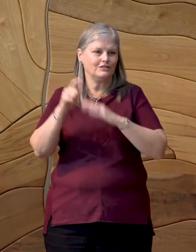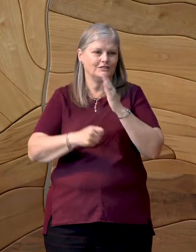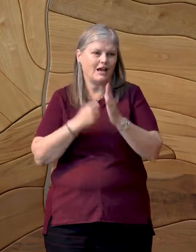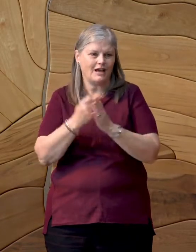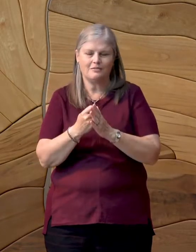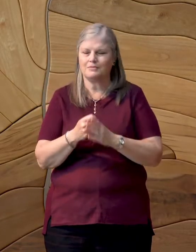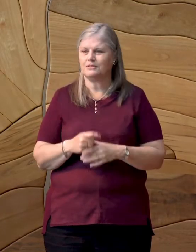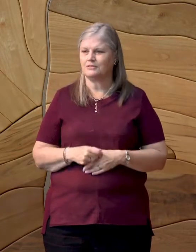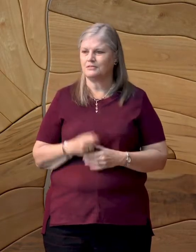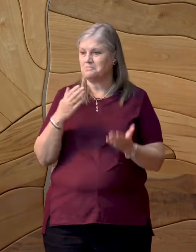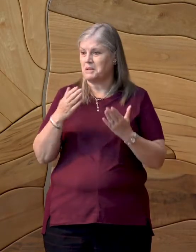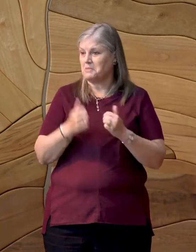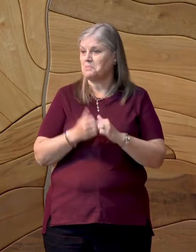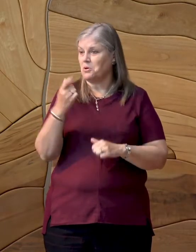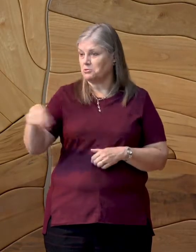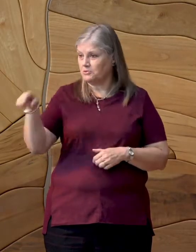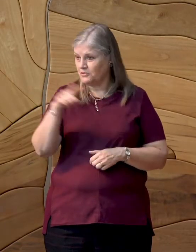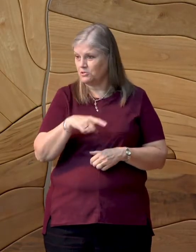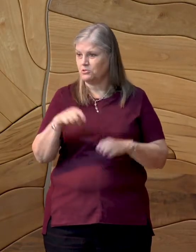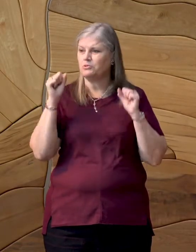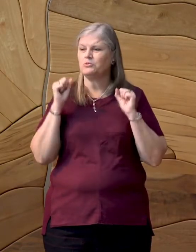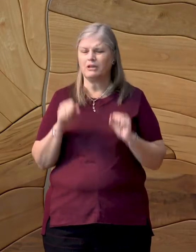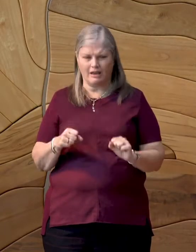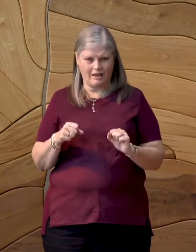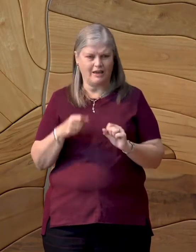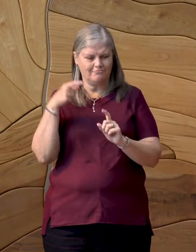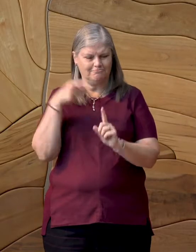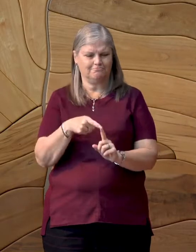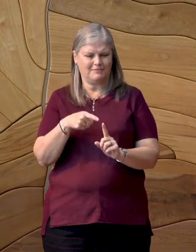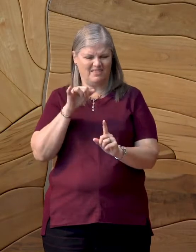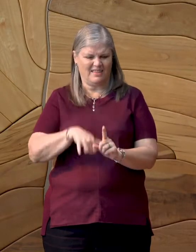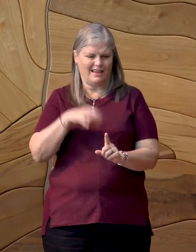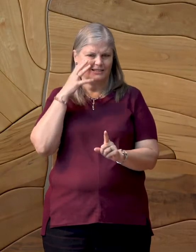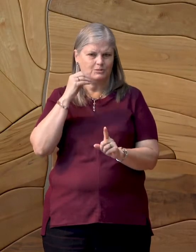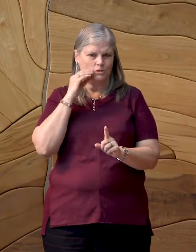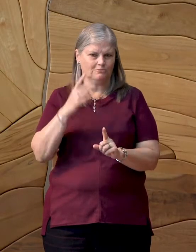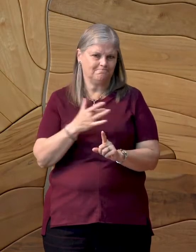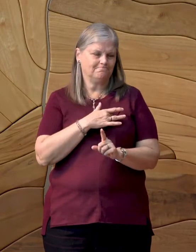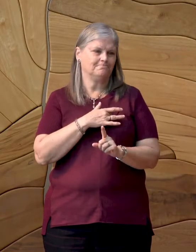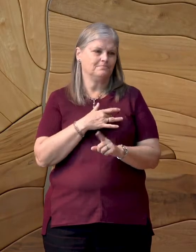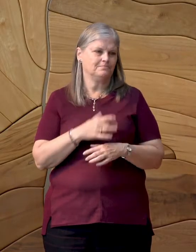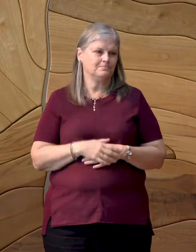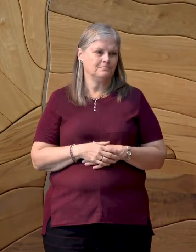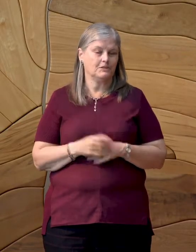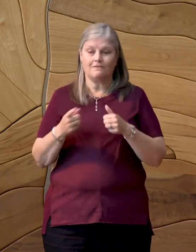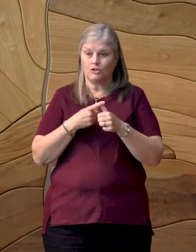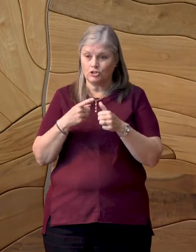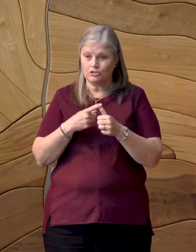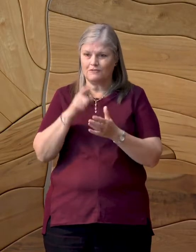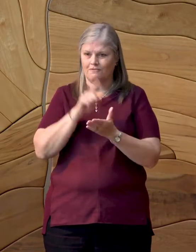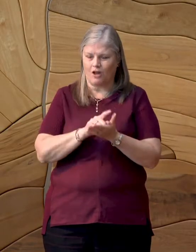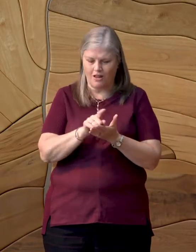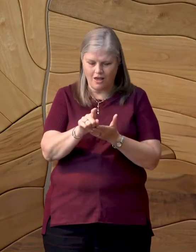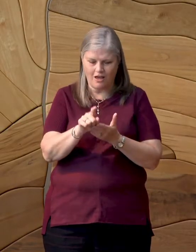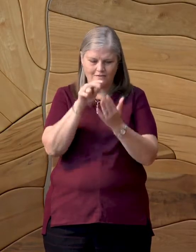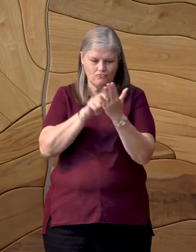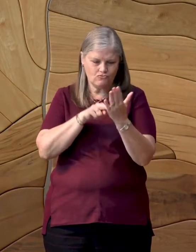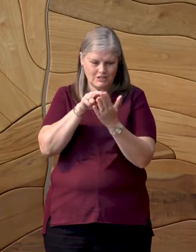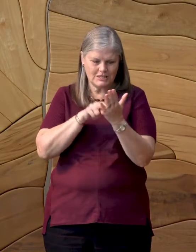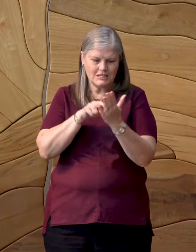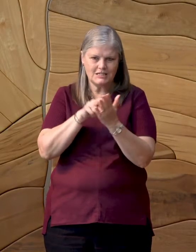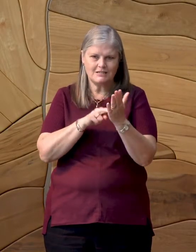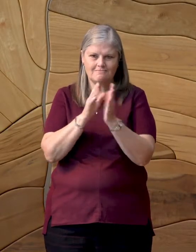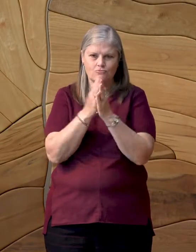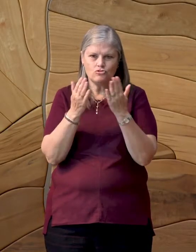would guess that most of you here can pinpoint such an experience. So it starts with falling in love with reading, with